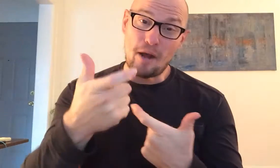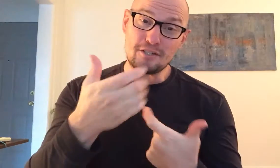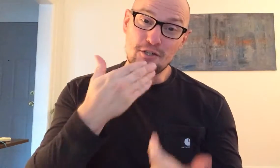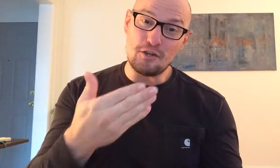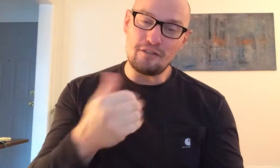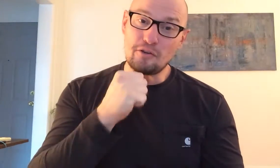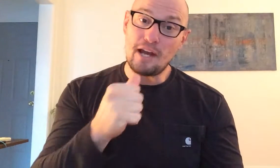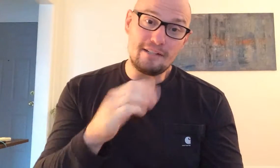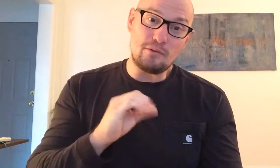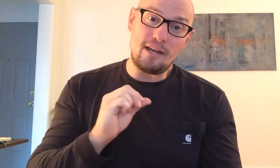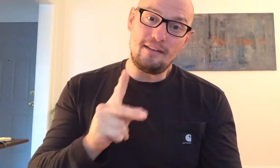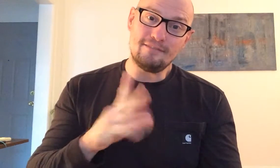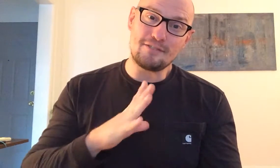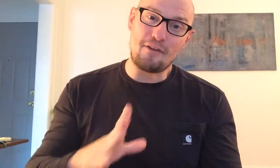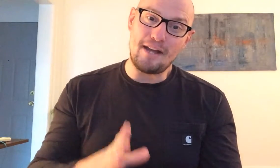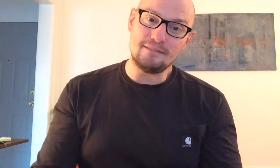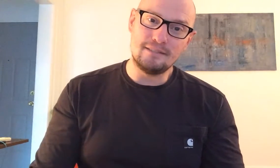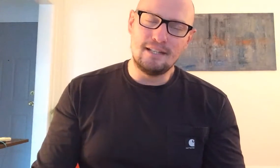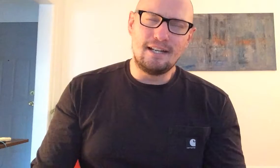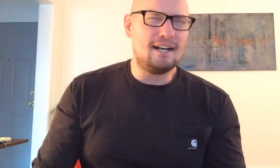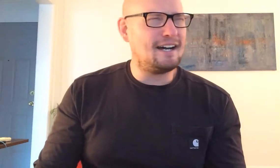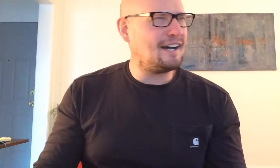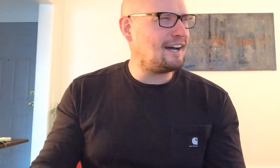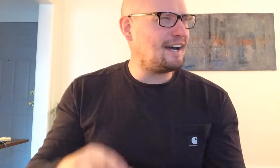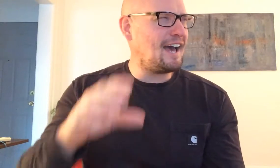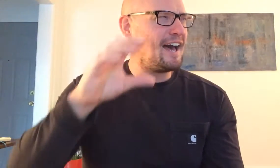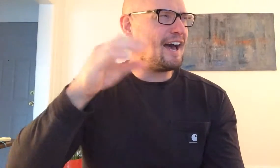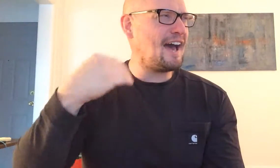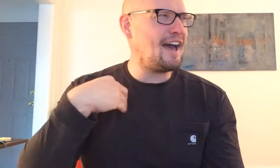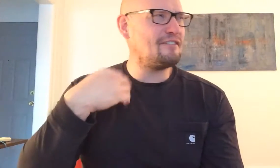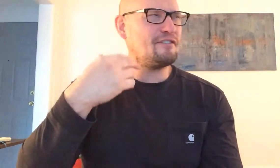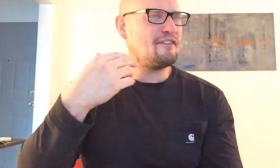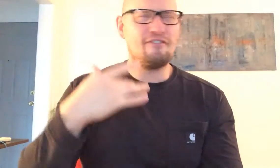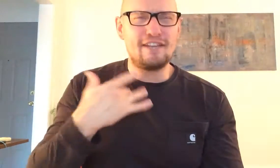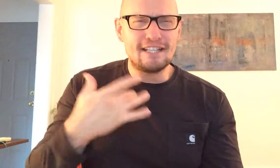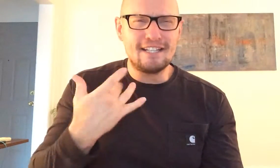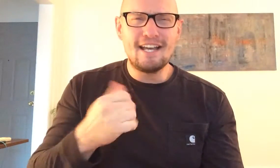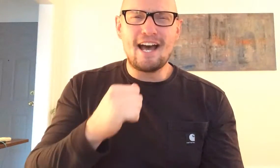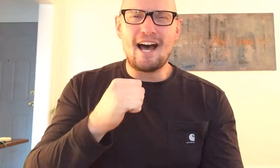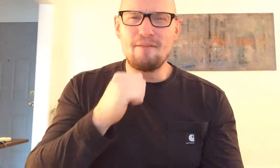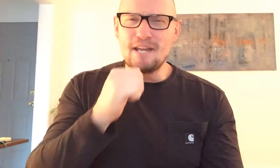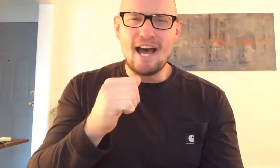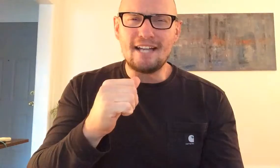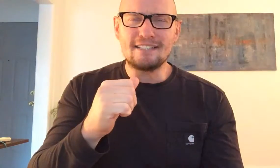watching good if you're not it's okay it's fine I have a feeling I'm not